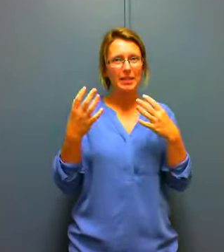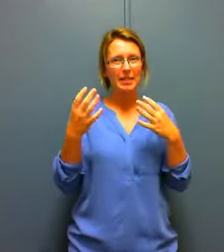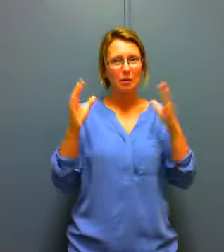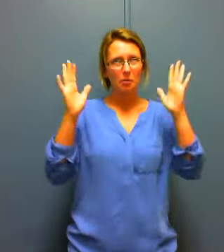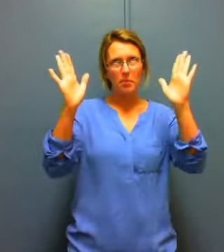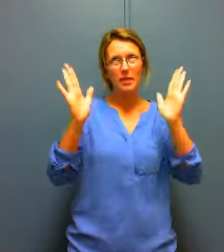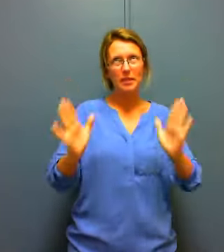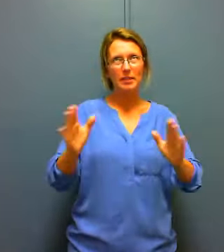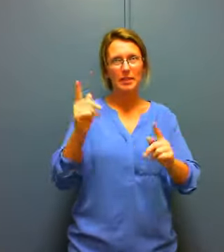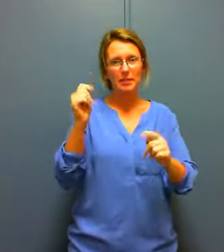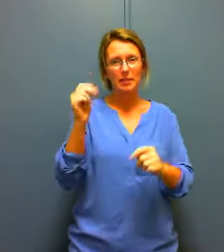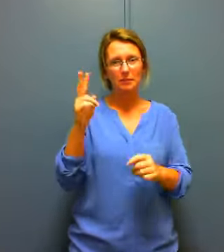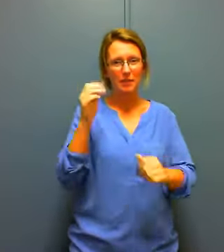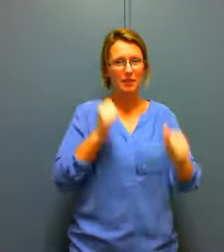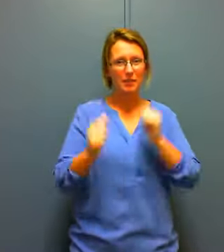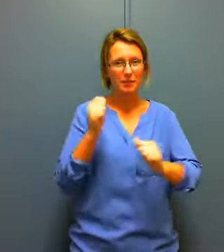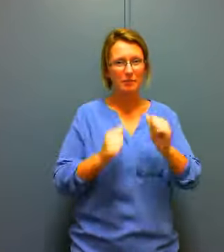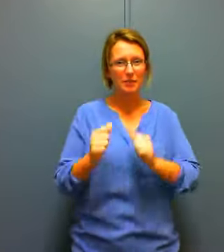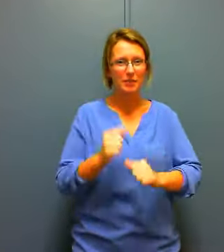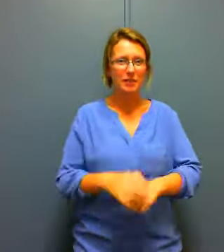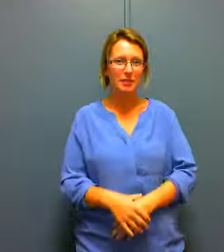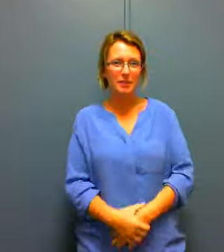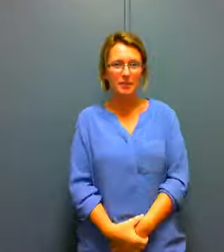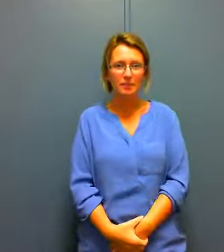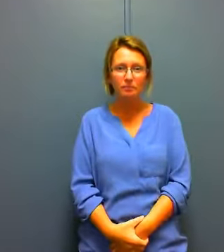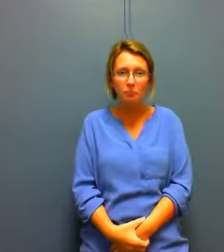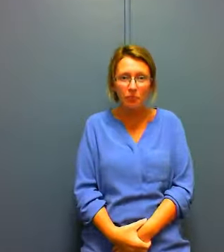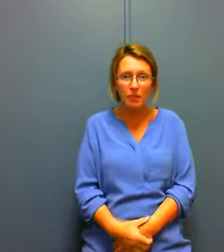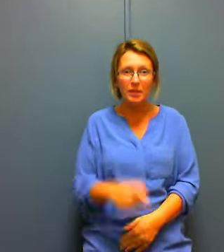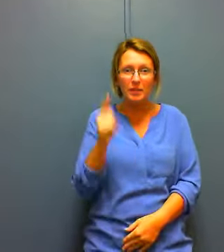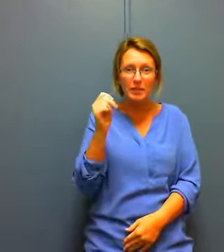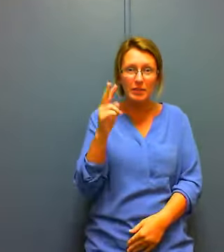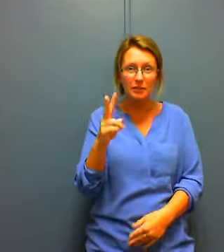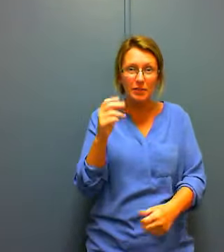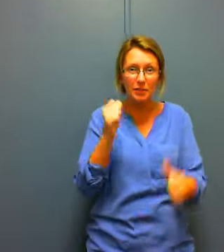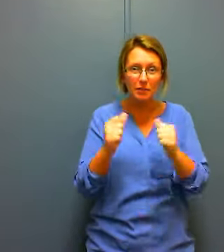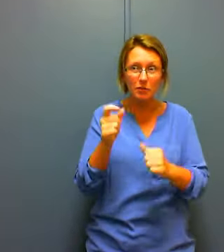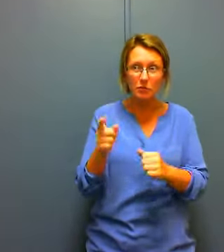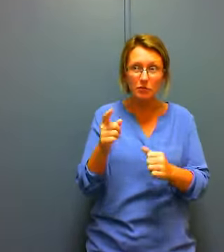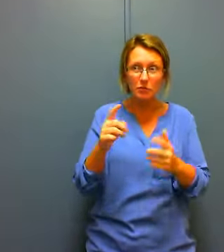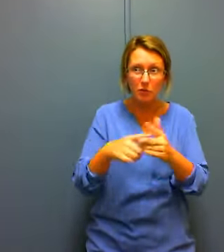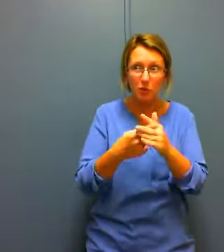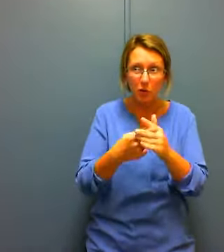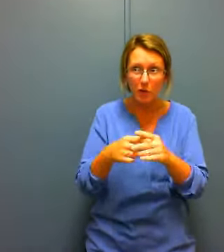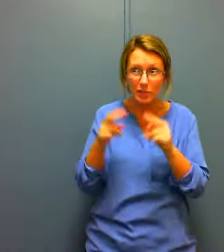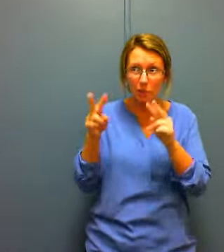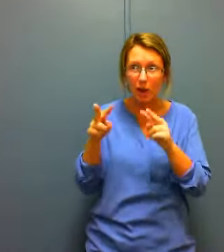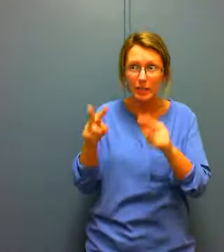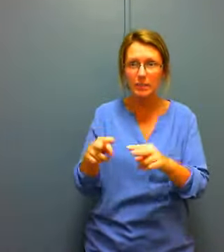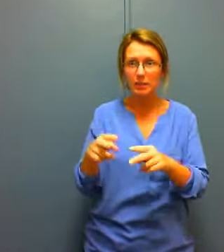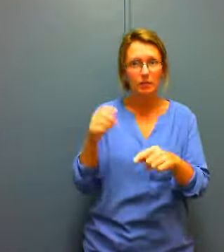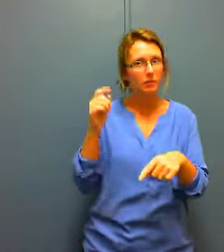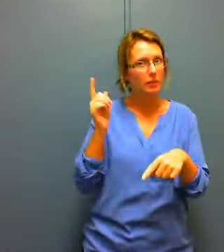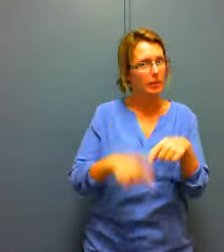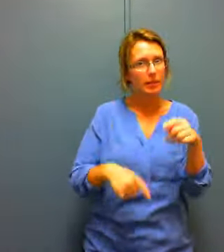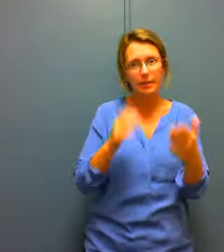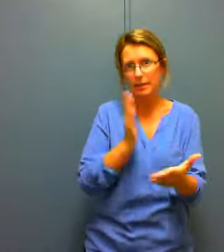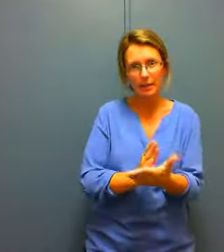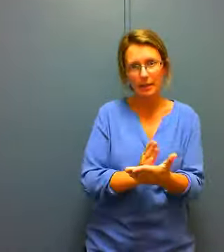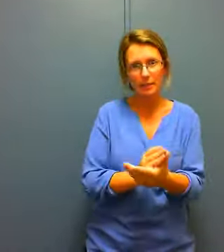once you start watching you just can't stop it until you finish the season and then you realize that there will be more like six more seasons and you just can't stop watching again so